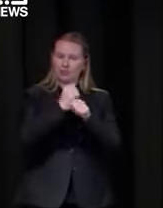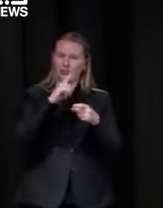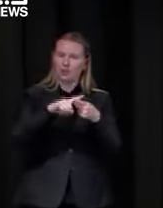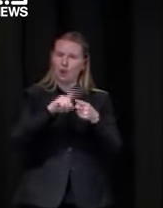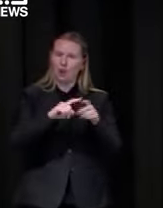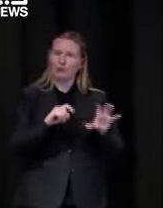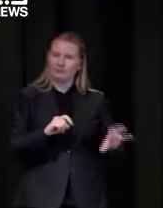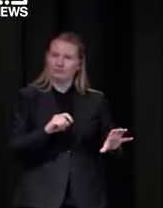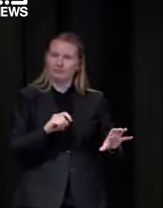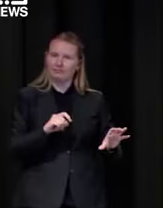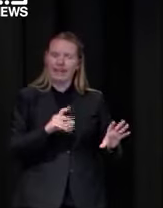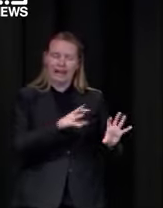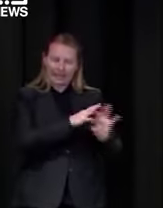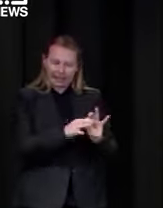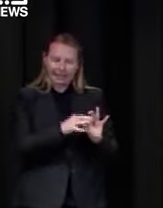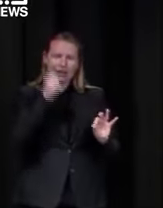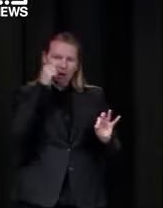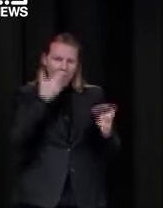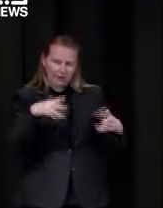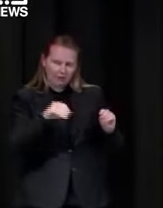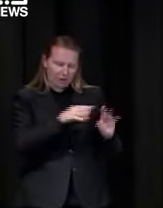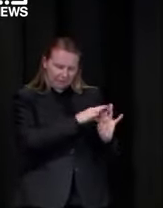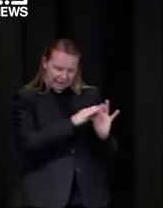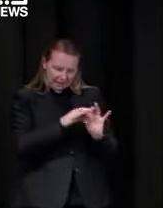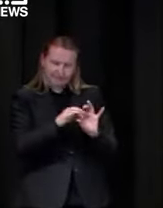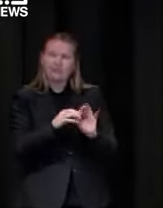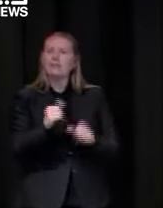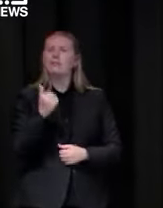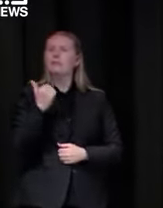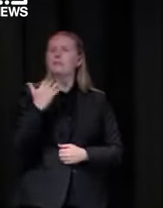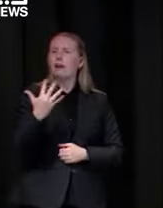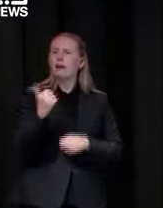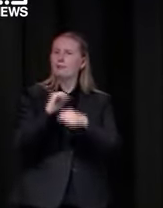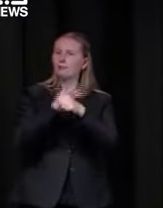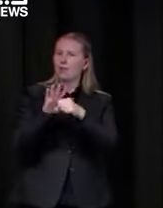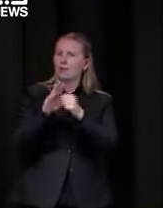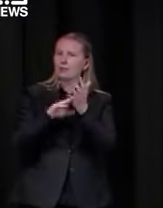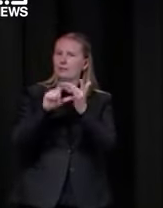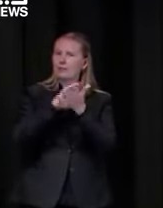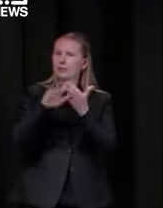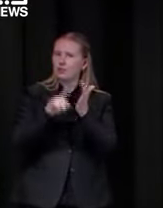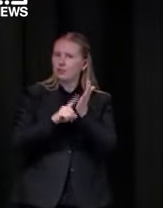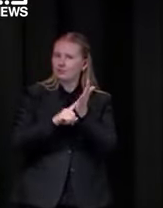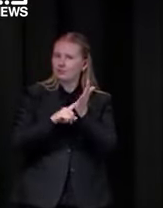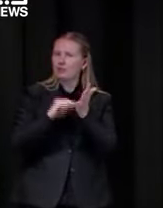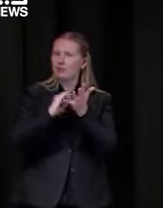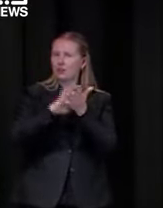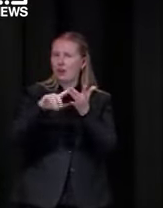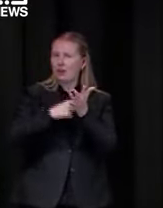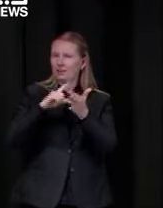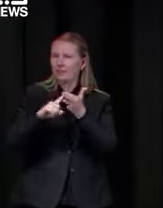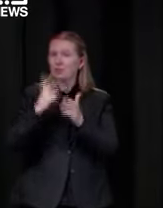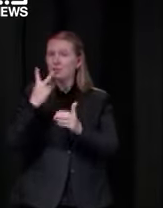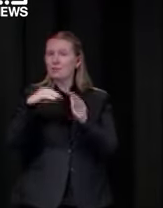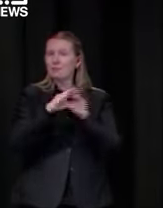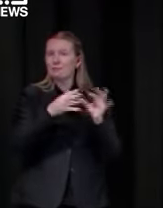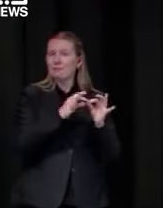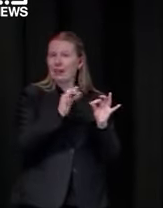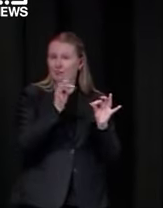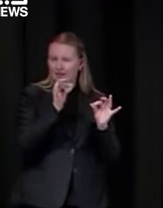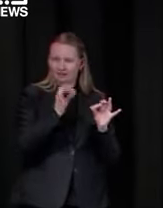all linked and connected and understood we have five cases in mitchellshire uh two in ballarat